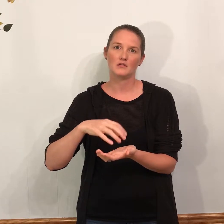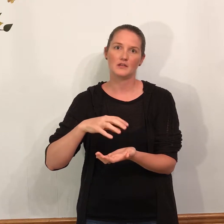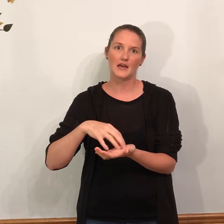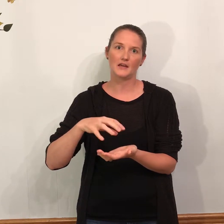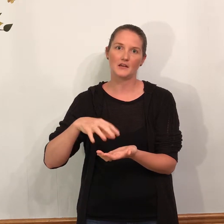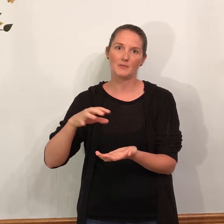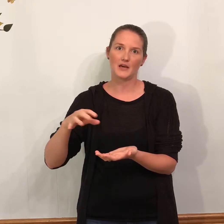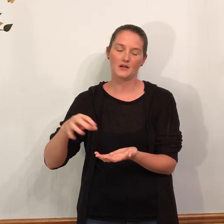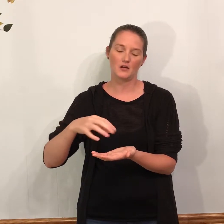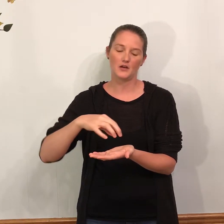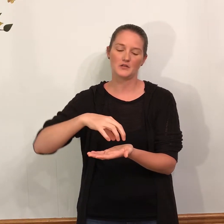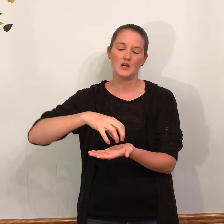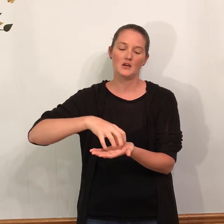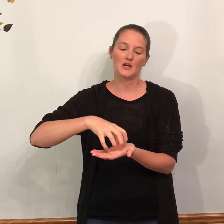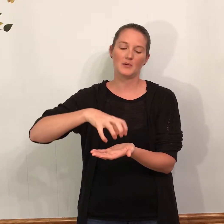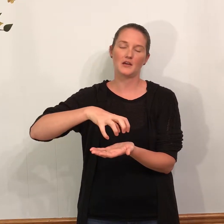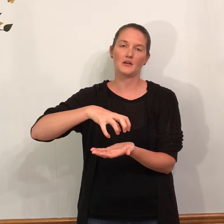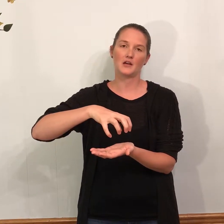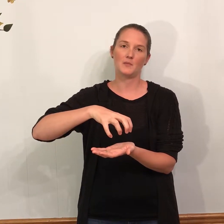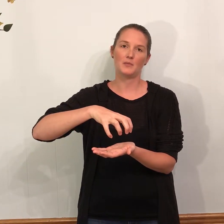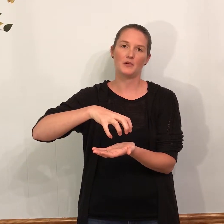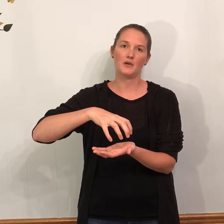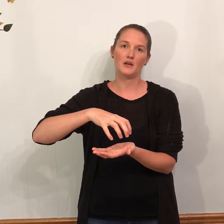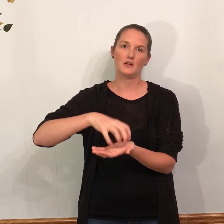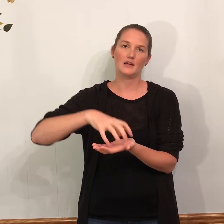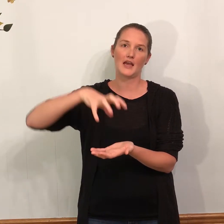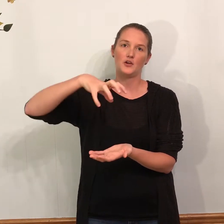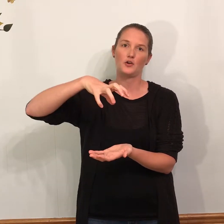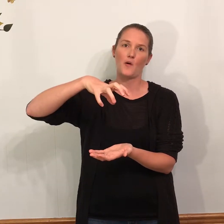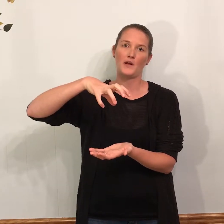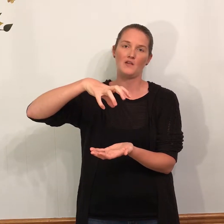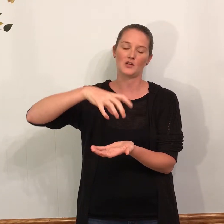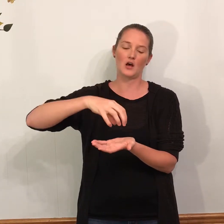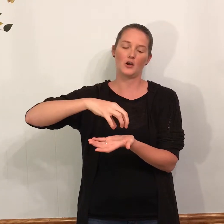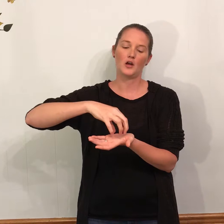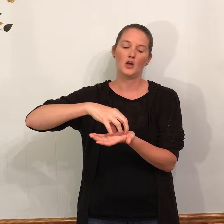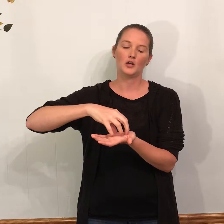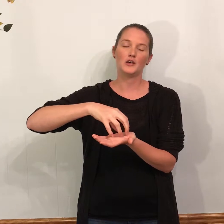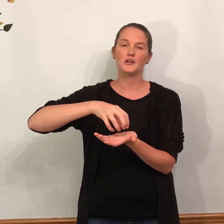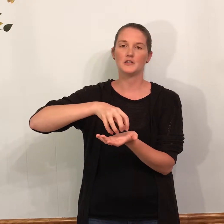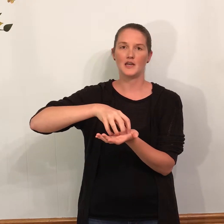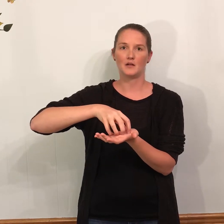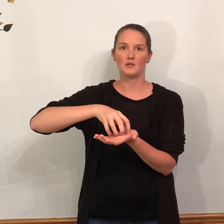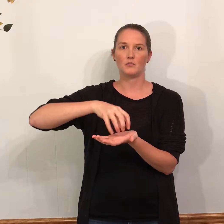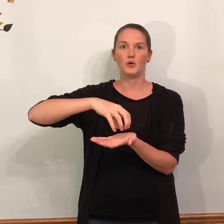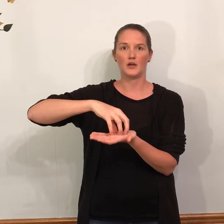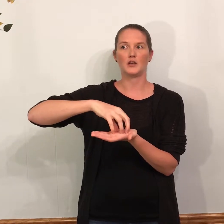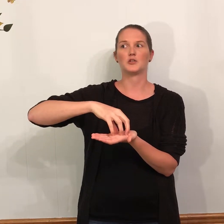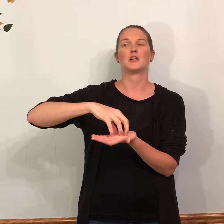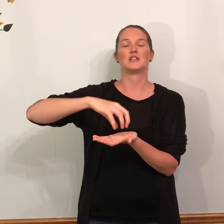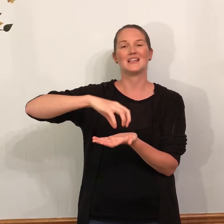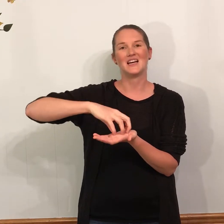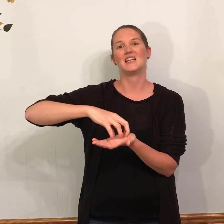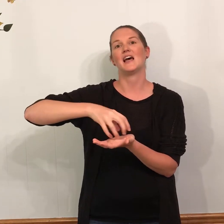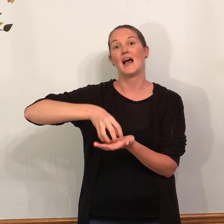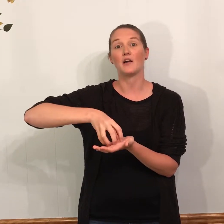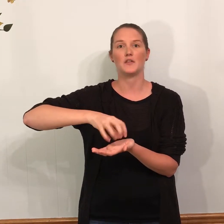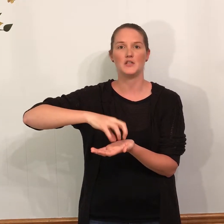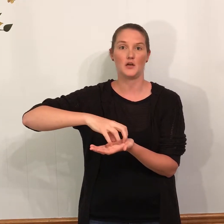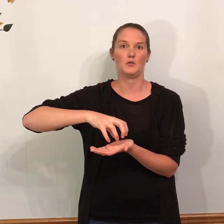cake and cupcake and all those. Cupcake, you're going to come up a little bit. Cake, you're growing even taller. Cookie, you're staying put because you're actually cutting that out of the dough.